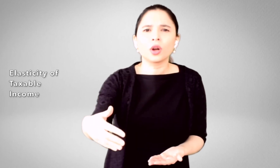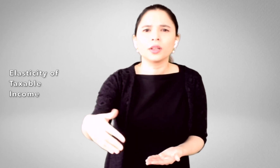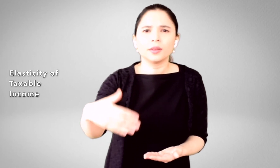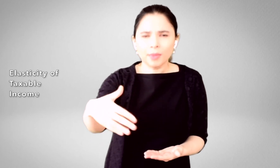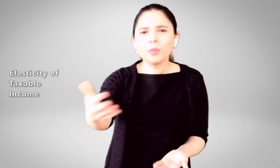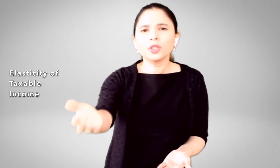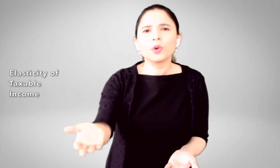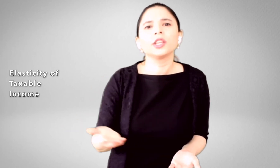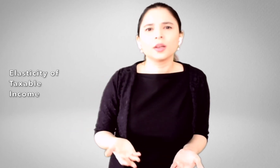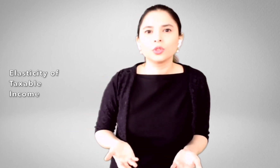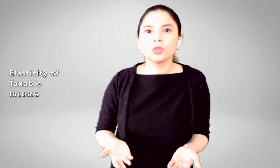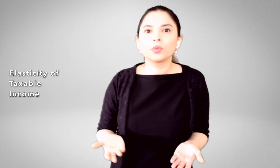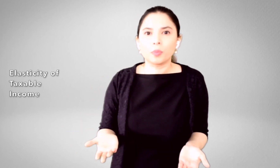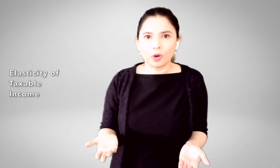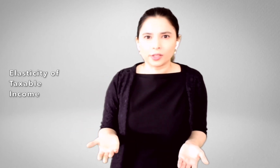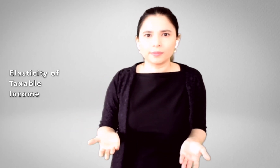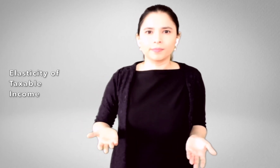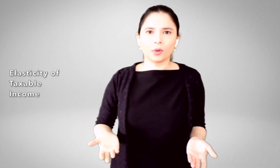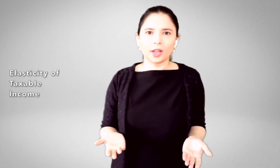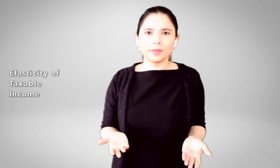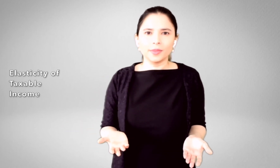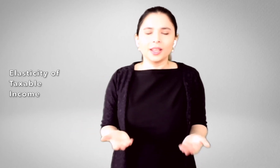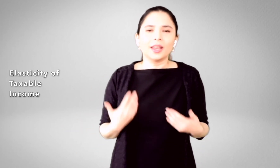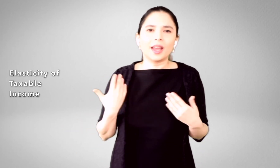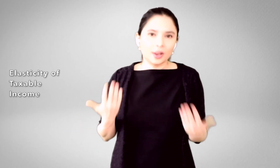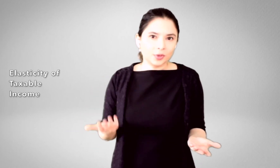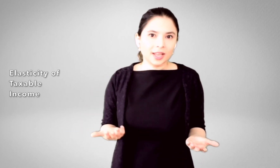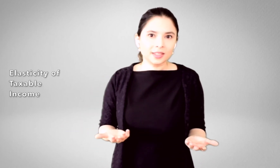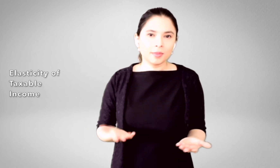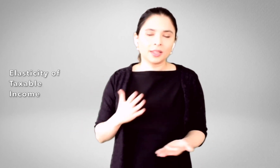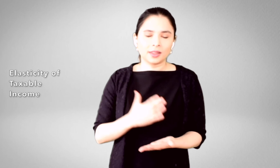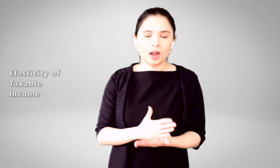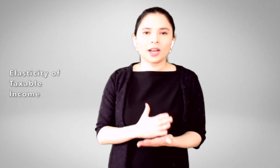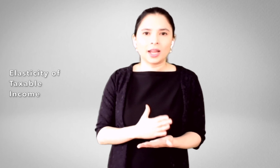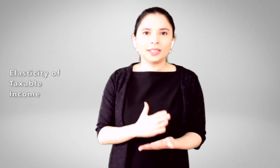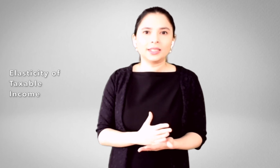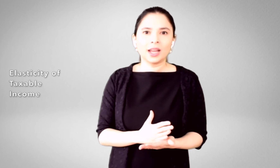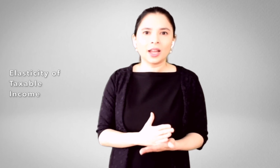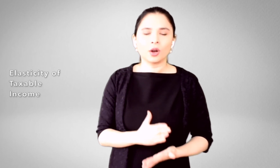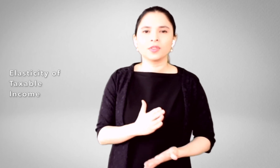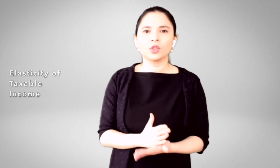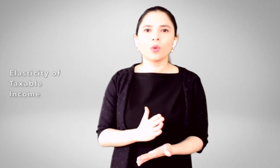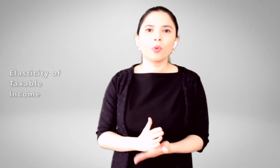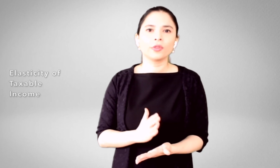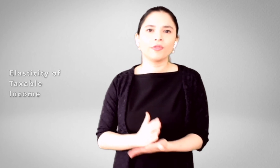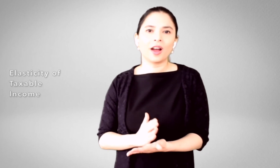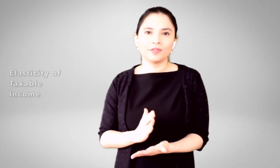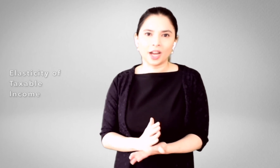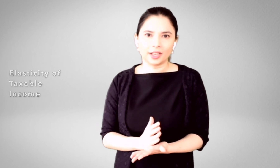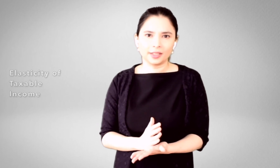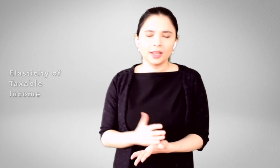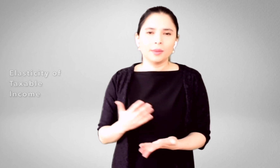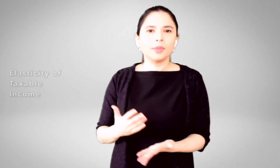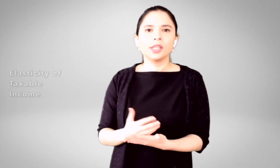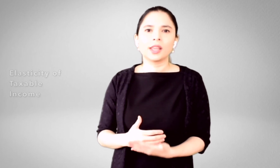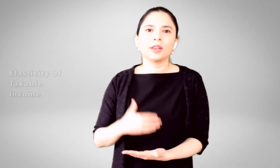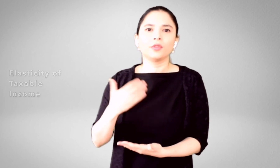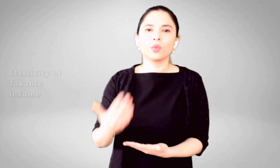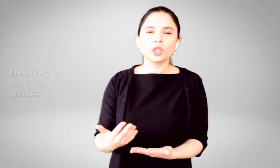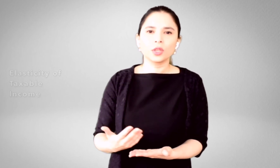more income do you report? Okay? And we estimate an ETI of 0.59, meaning that if you were